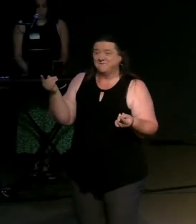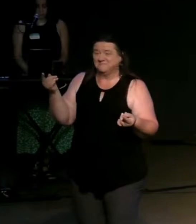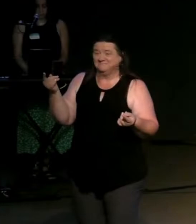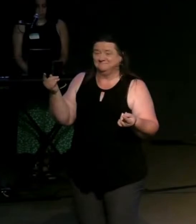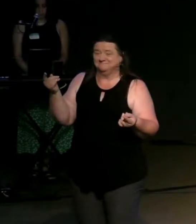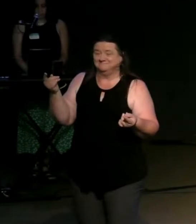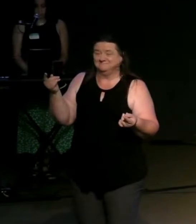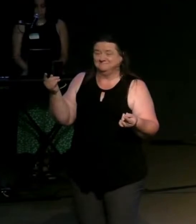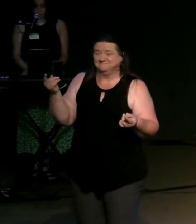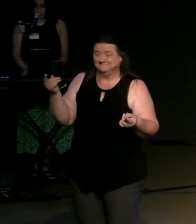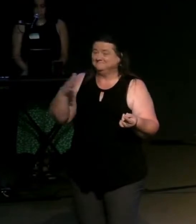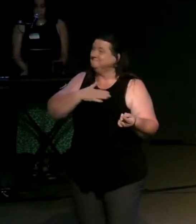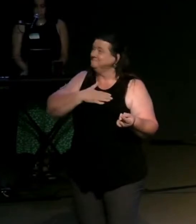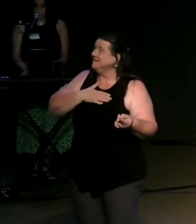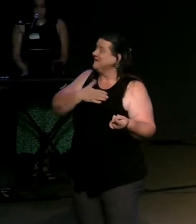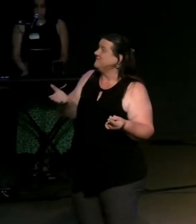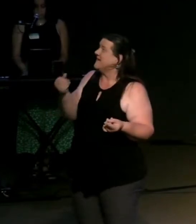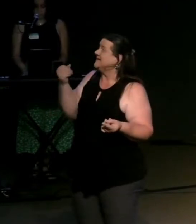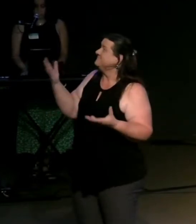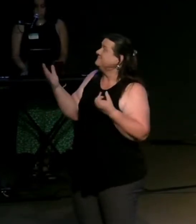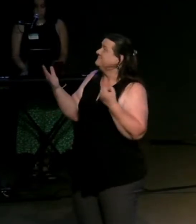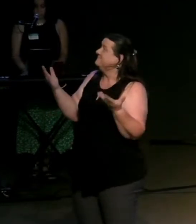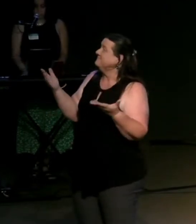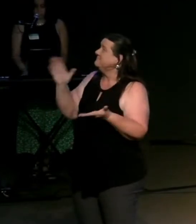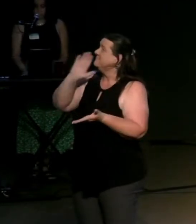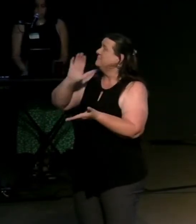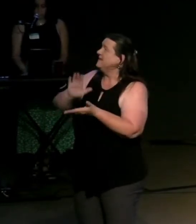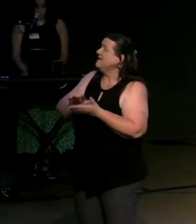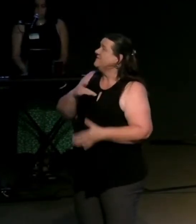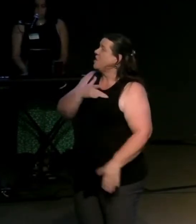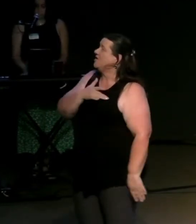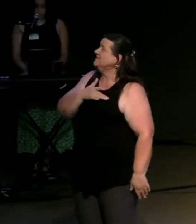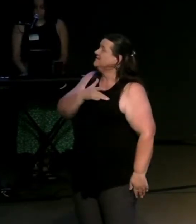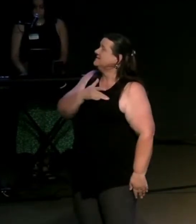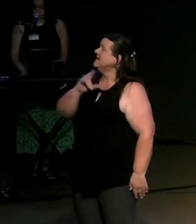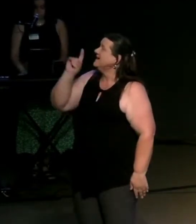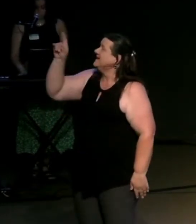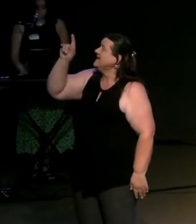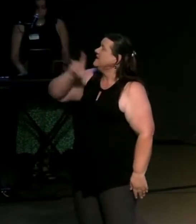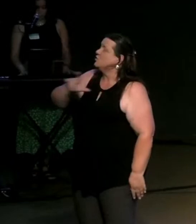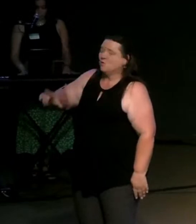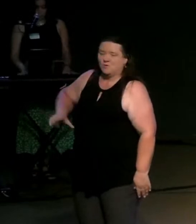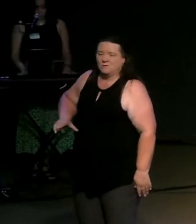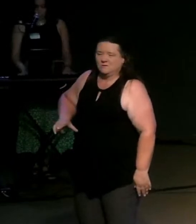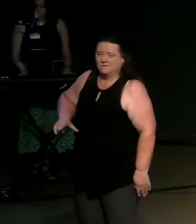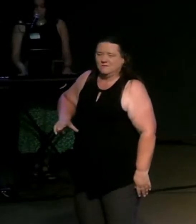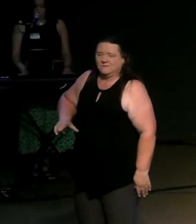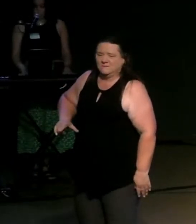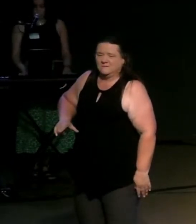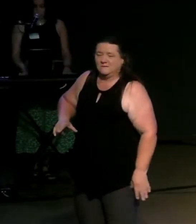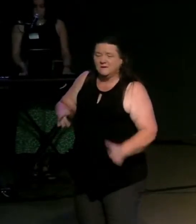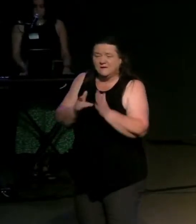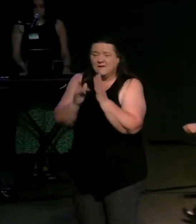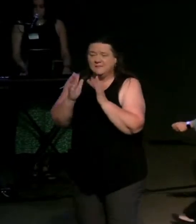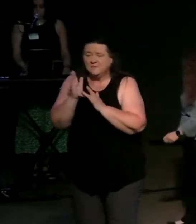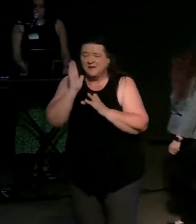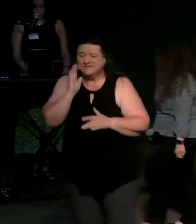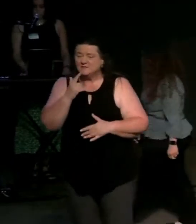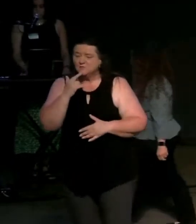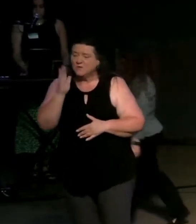we confess with our mouth believe in our heart he is lord bible says we will be saved